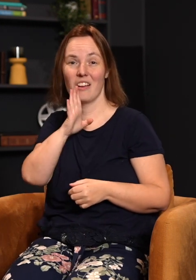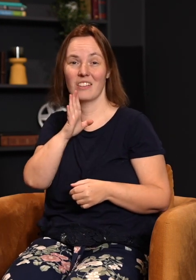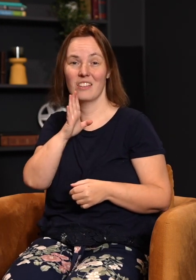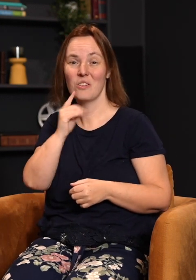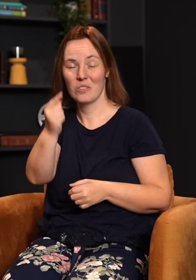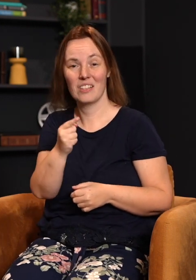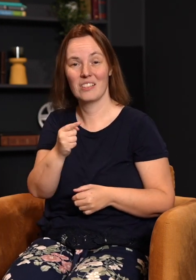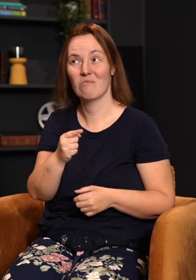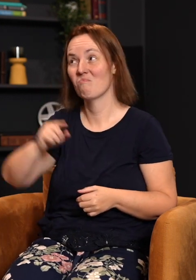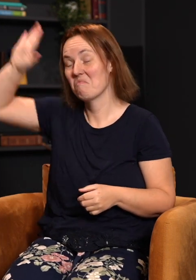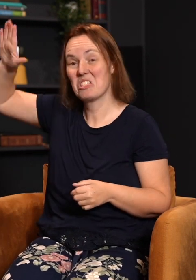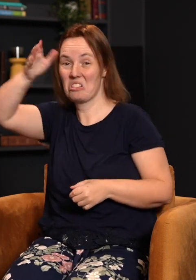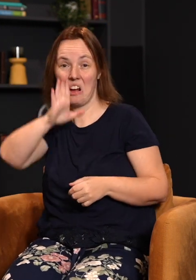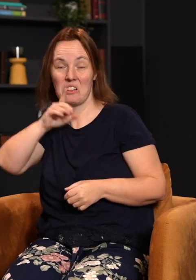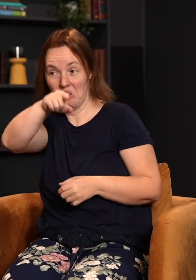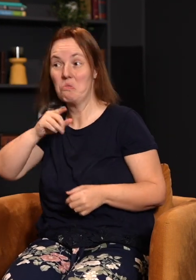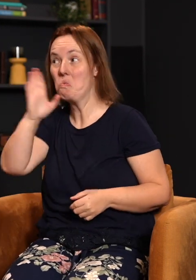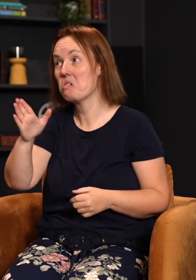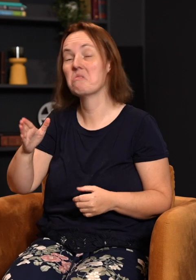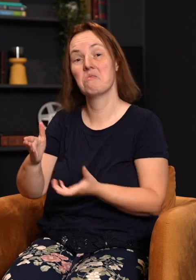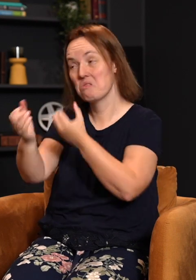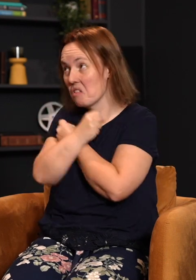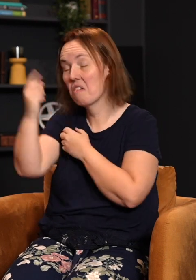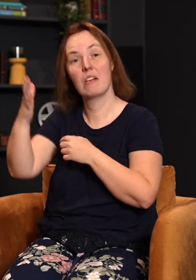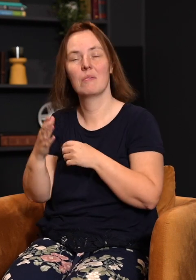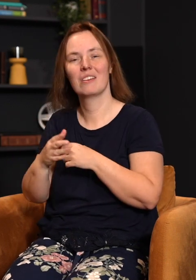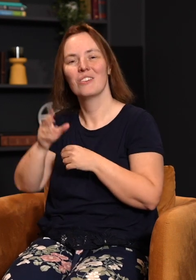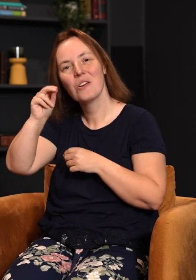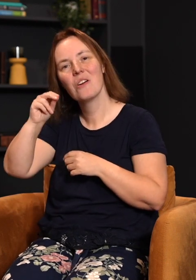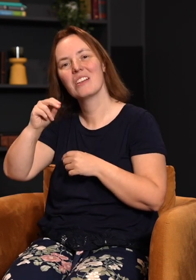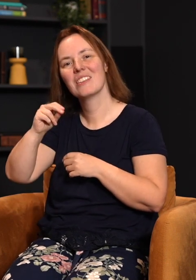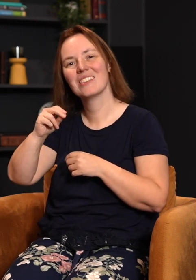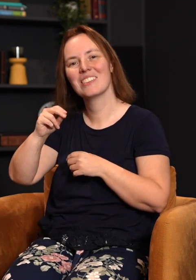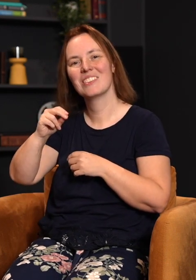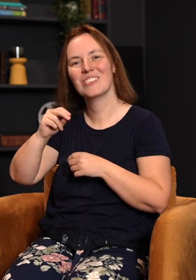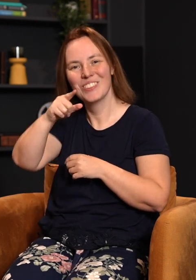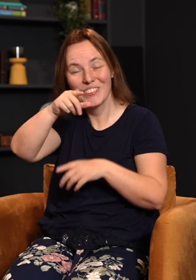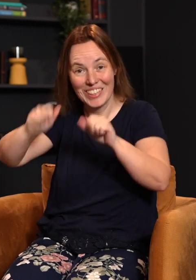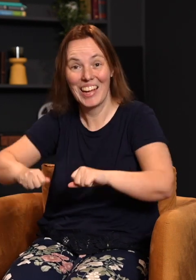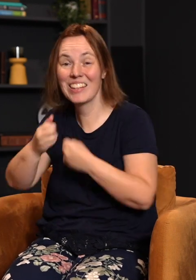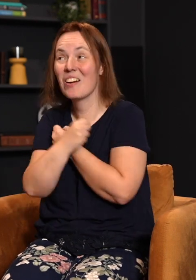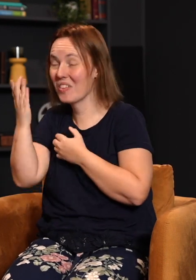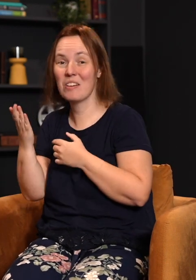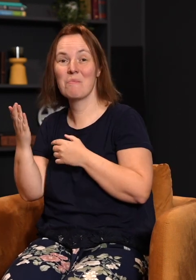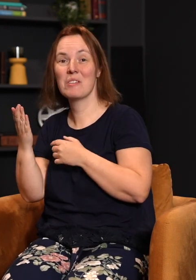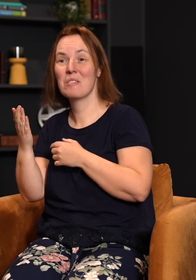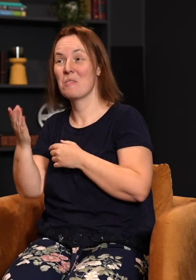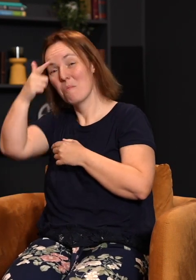God, you will love me. God is a God who says, you can love me because I've first loved you. I've shown you what love is,